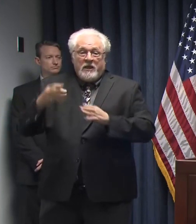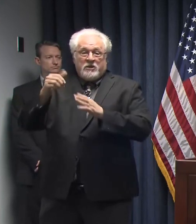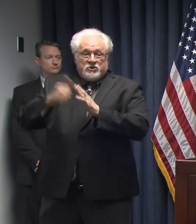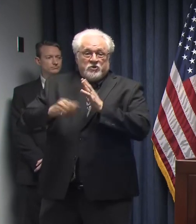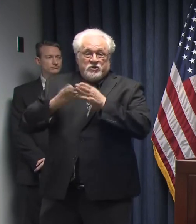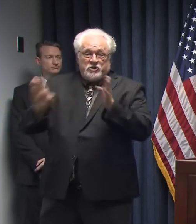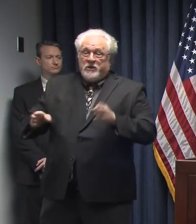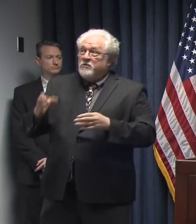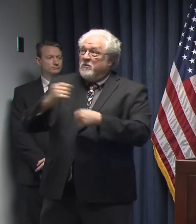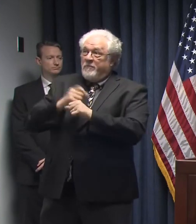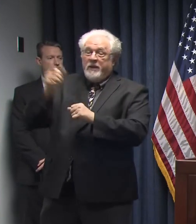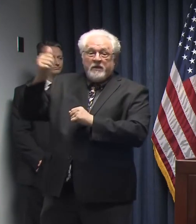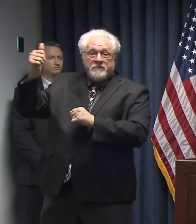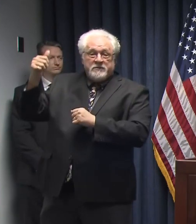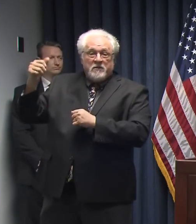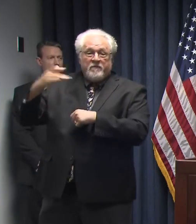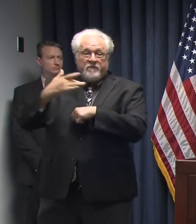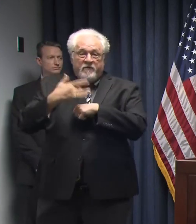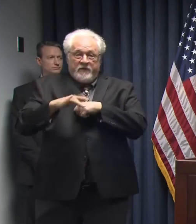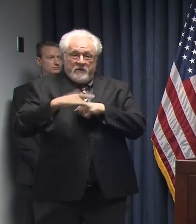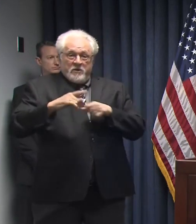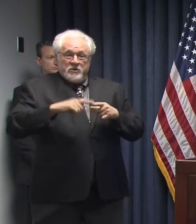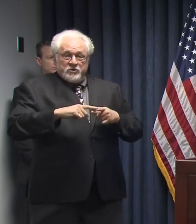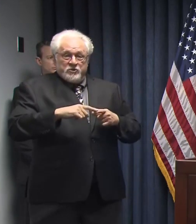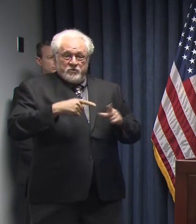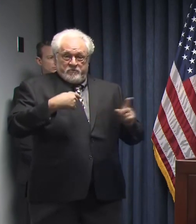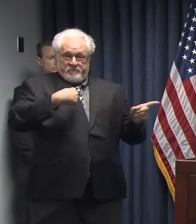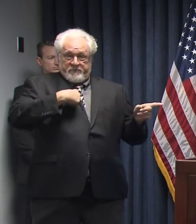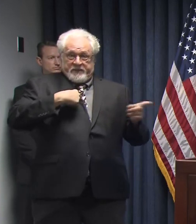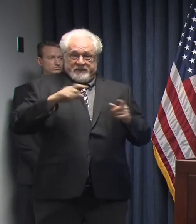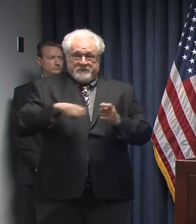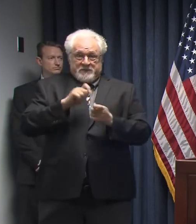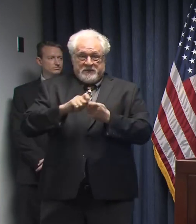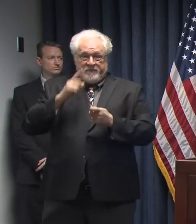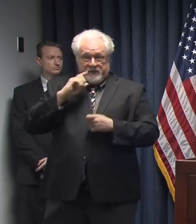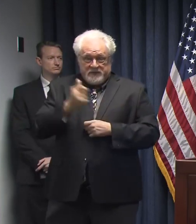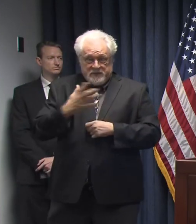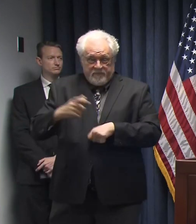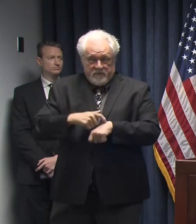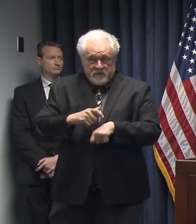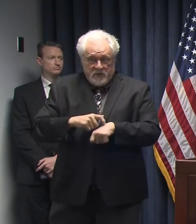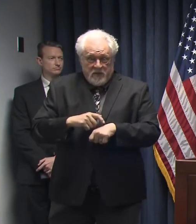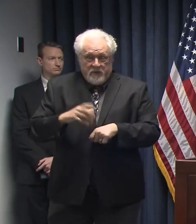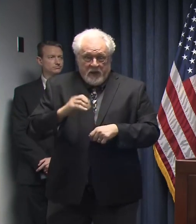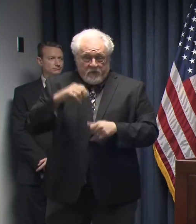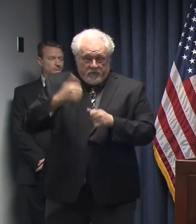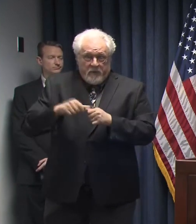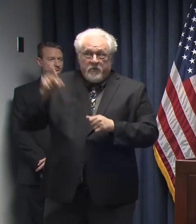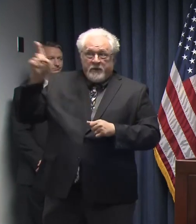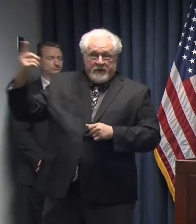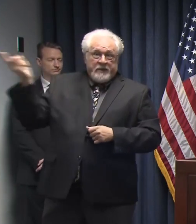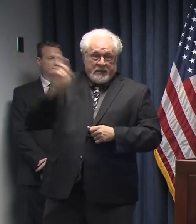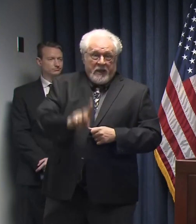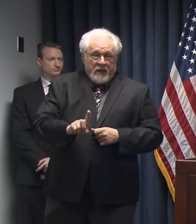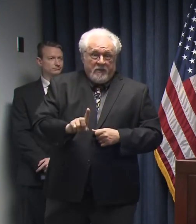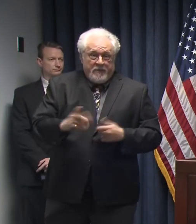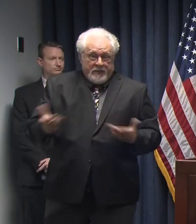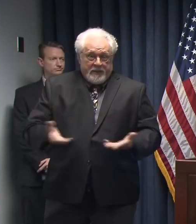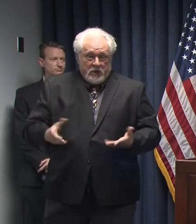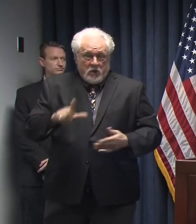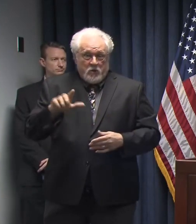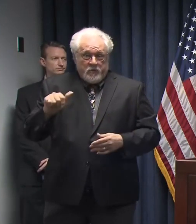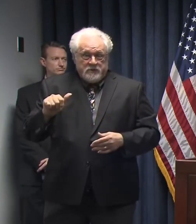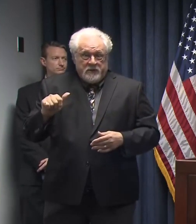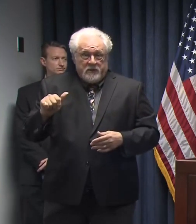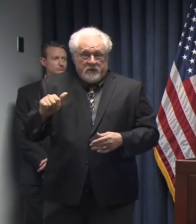General has made himself available to me specifically on a number of cases. And you remember that he was actually here in